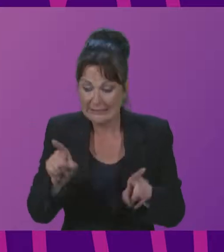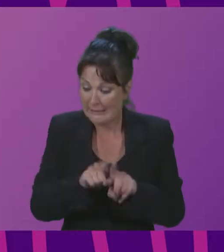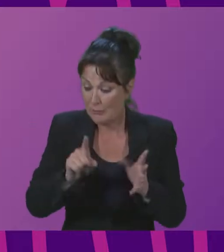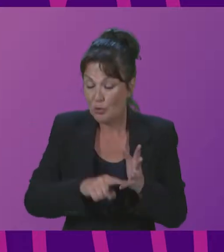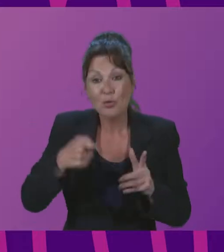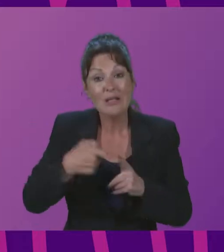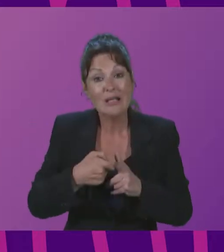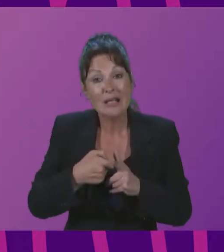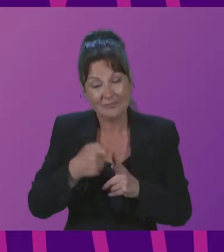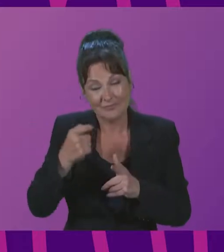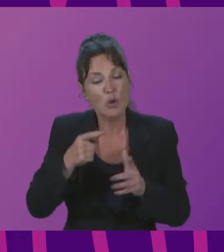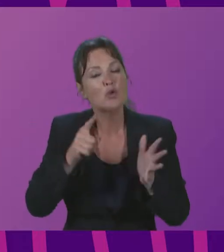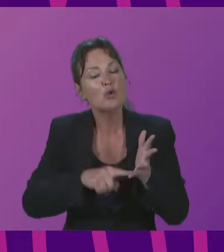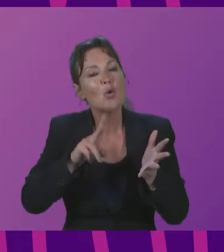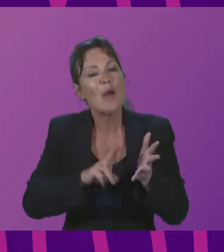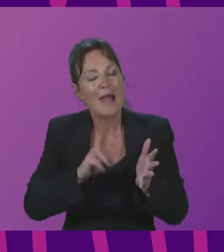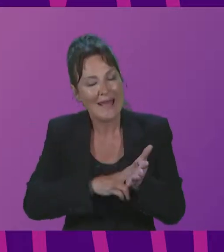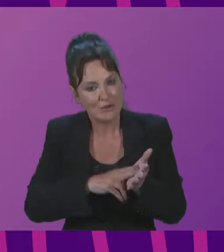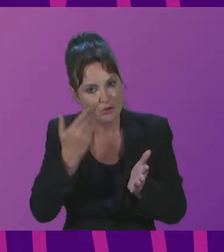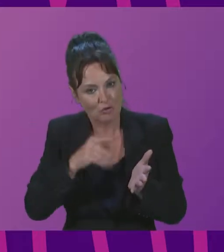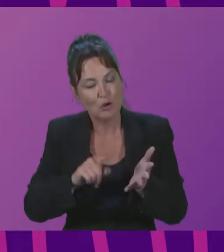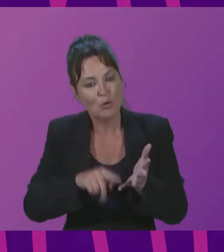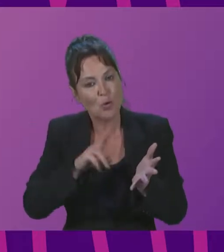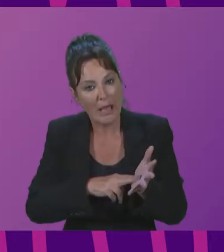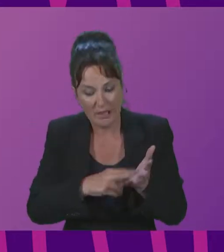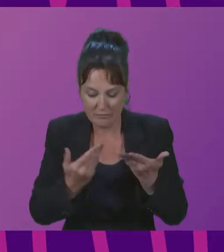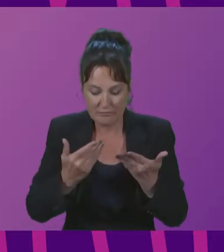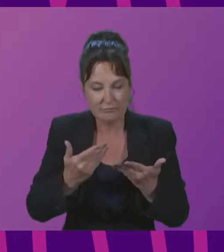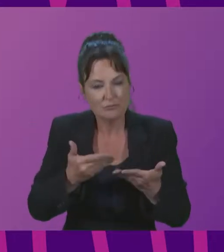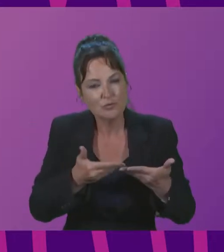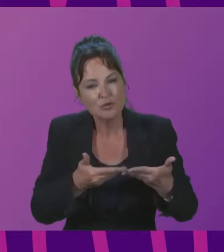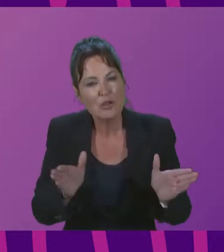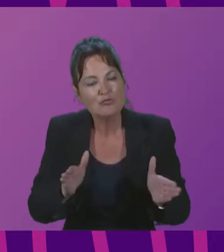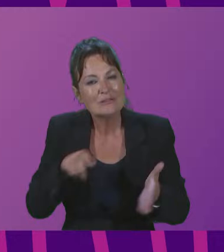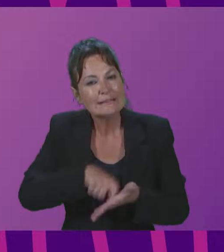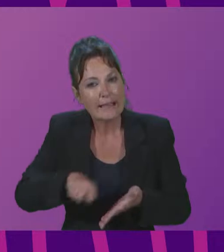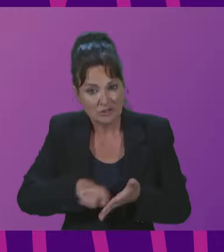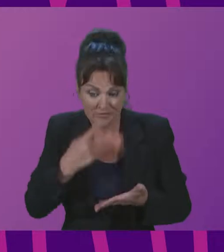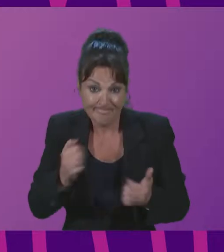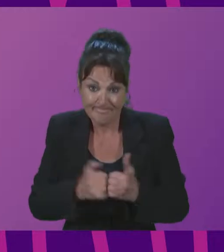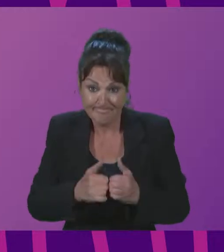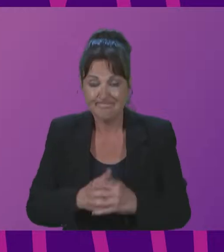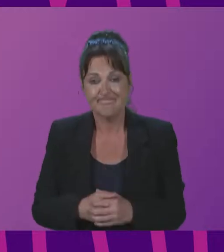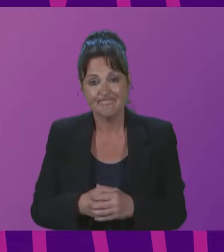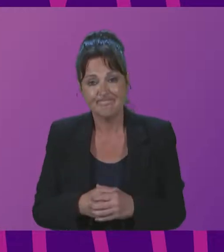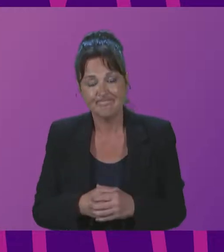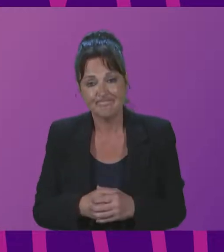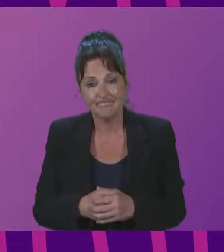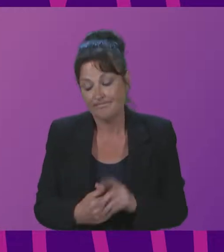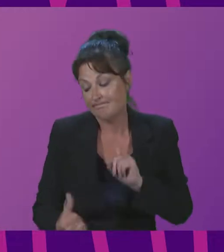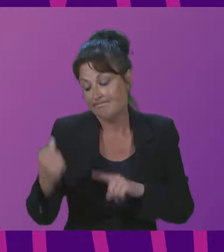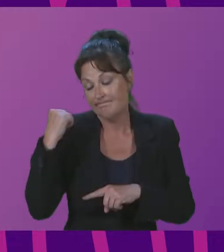his report, Our Common Agenda. The UNESCO World Conference on Cultural Policies and Sustainable Development, Mondiacult